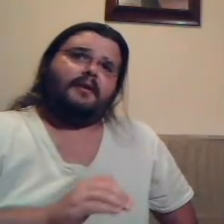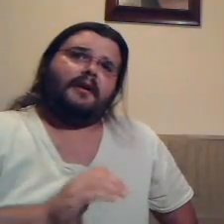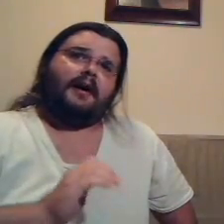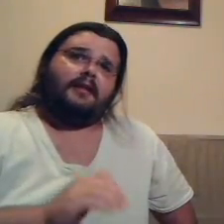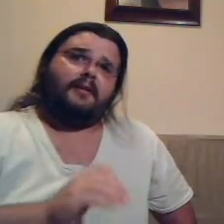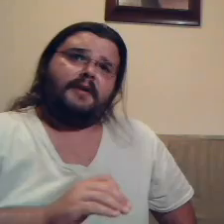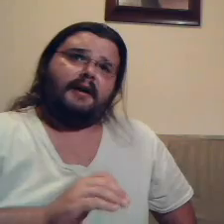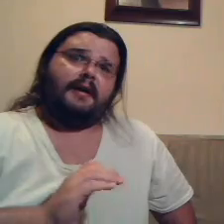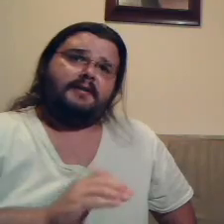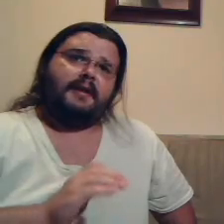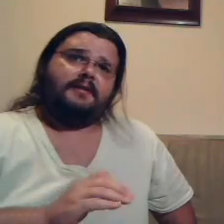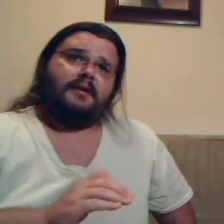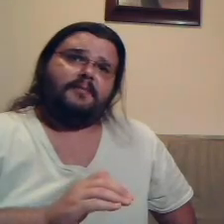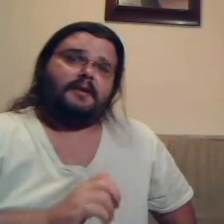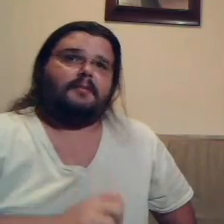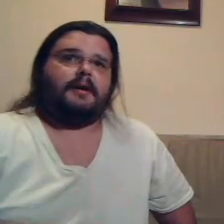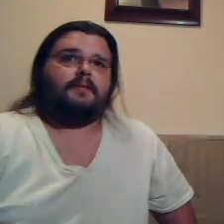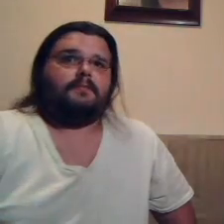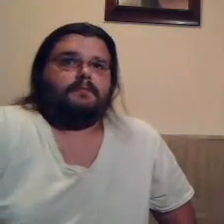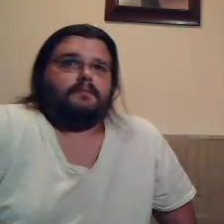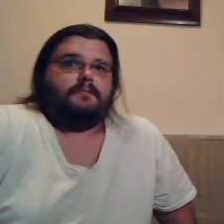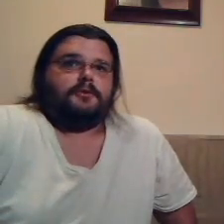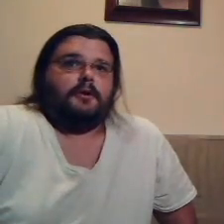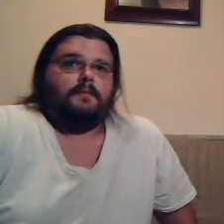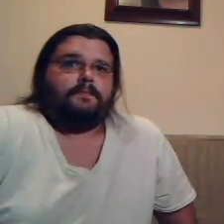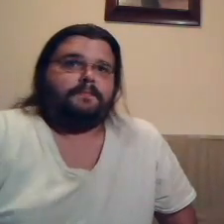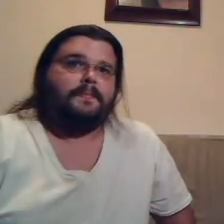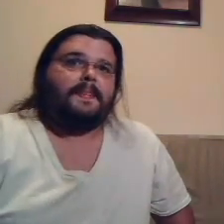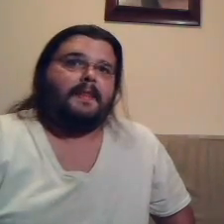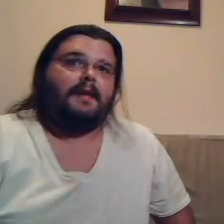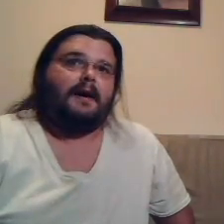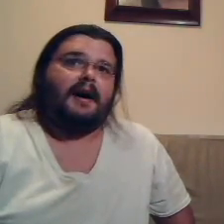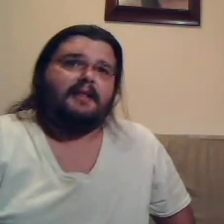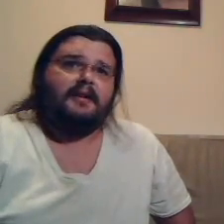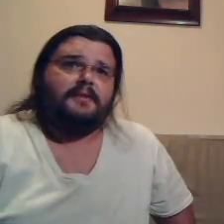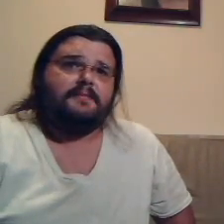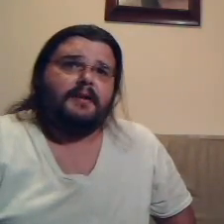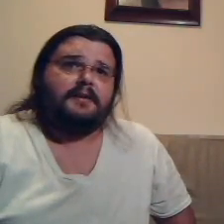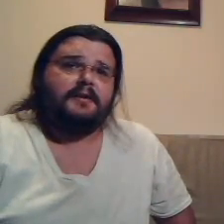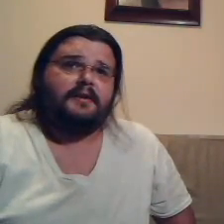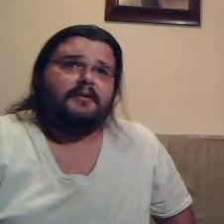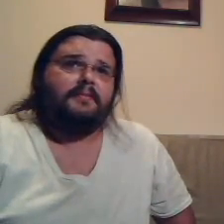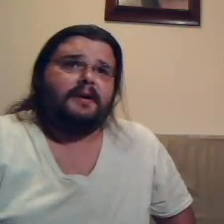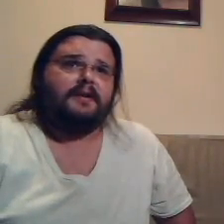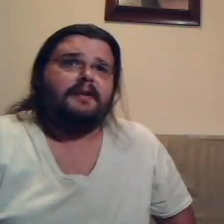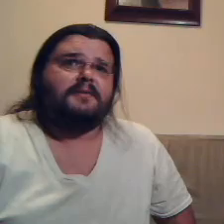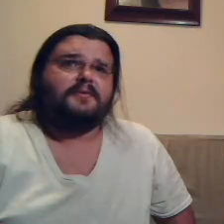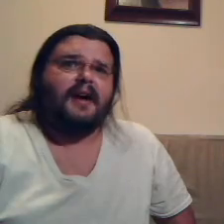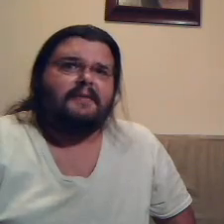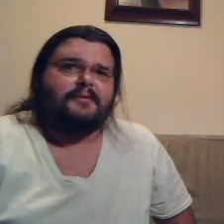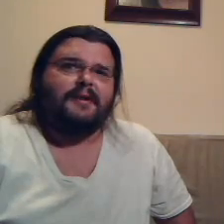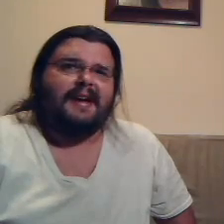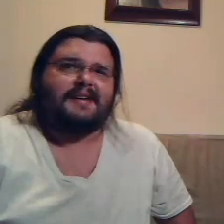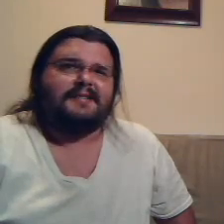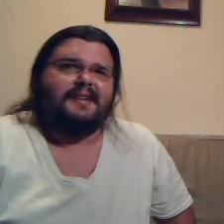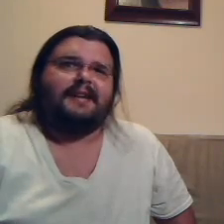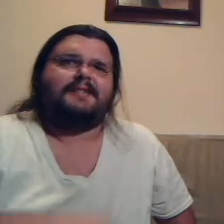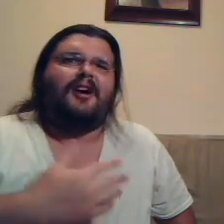look, I love, can I say something? I'm like, sure. I love this place and all, but y'all's drive-thru etiquette is